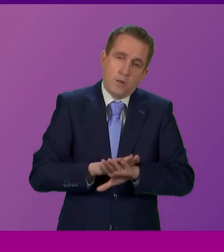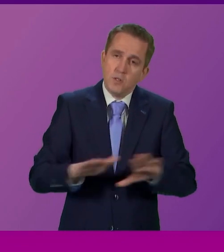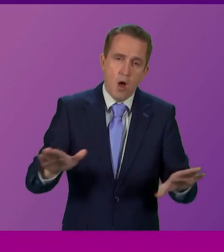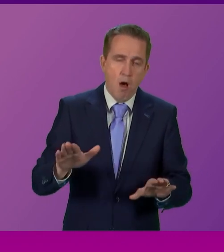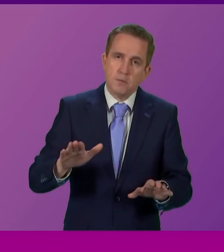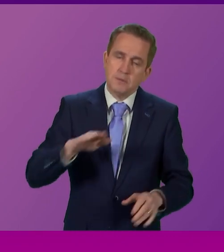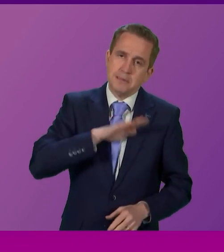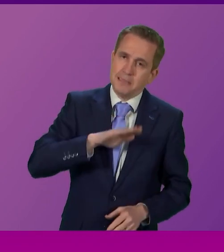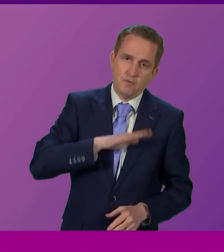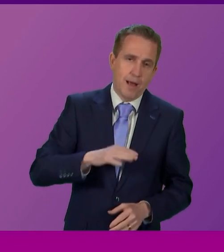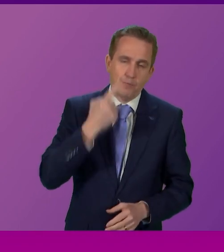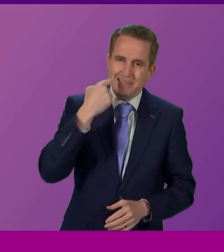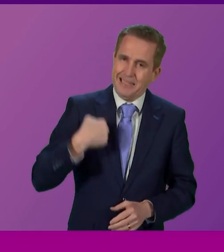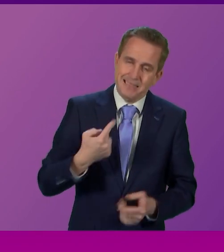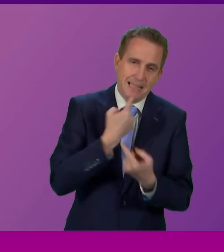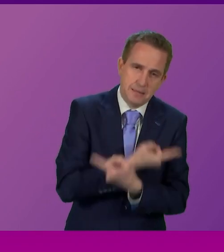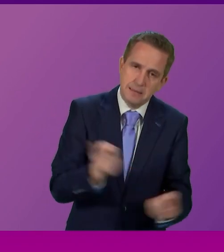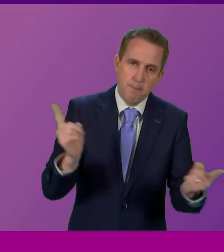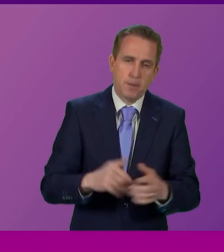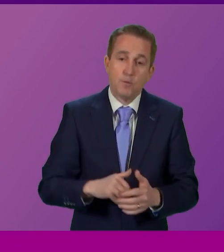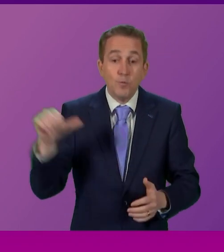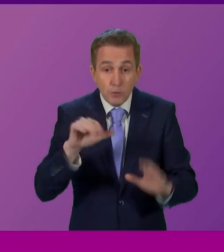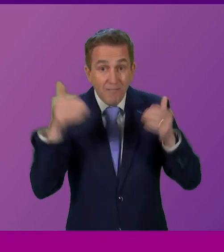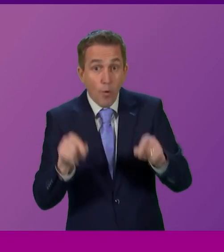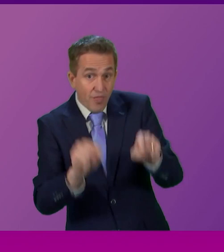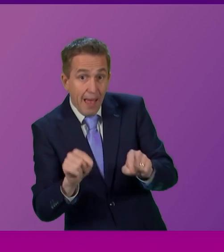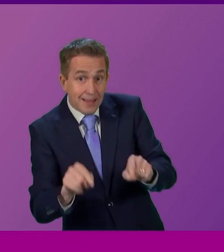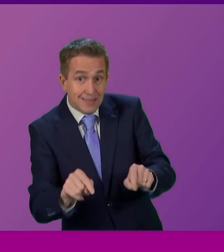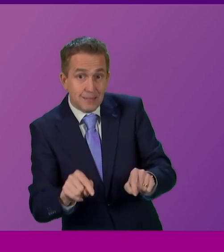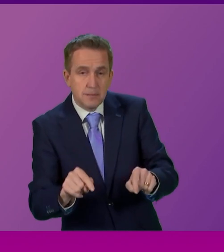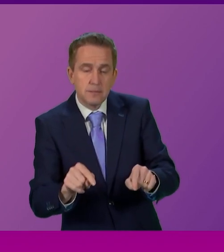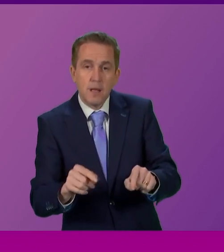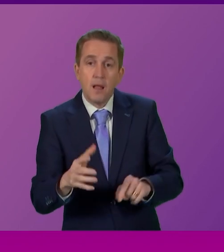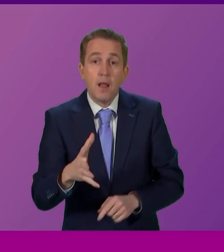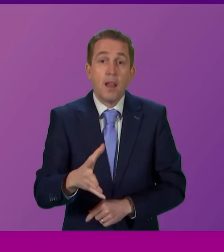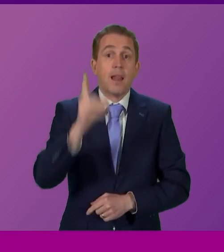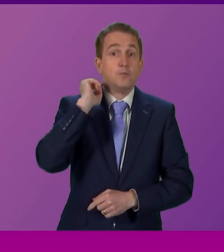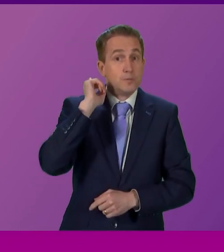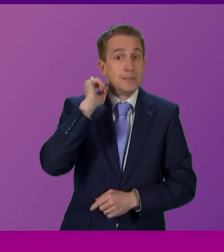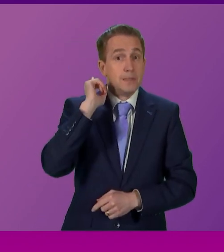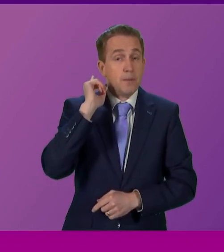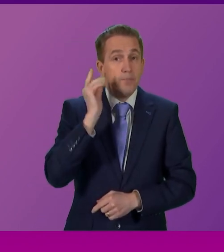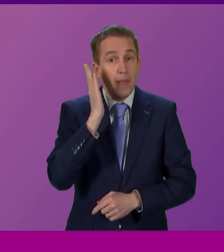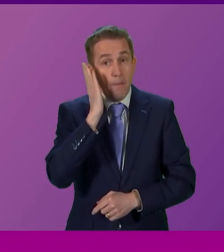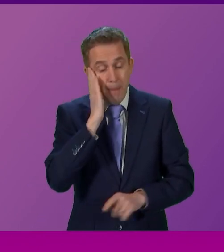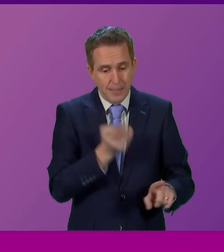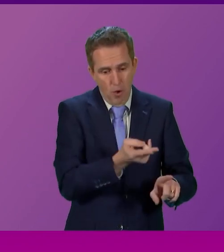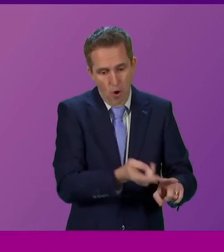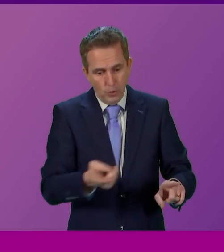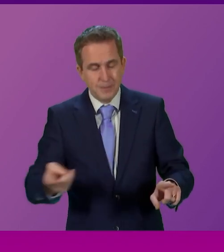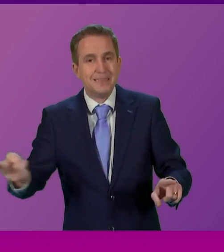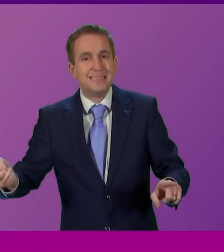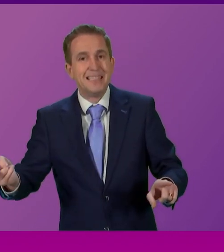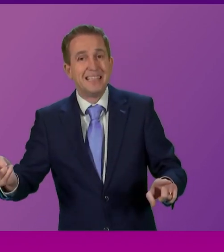is what we should be debating. Let me give one concrete example. Last week, we know that bed occupancy rates in